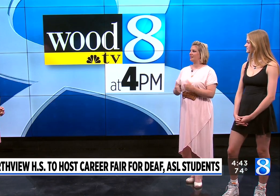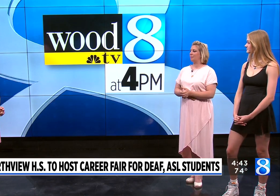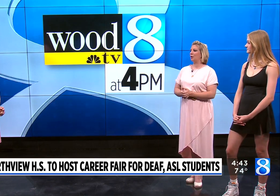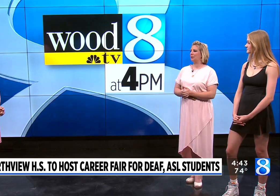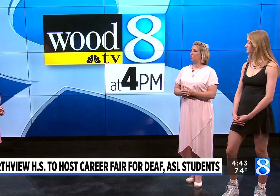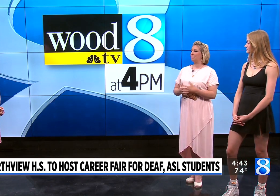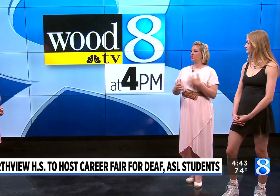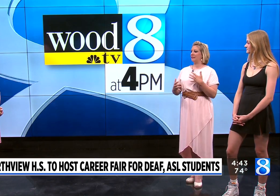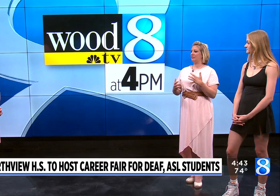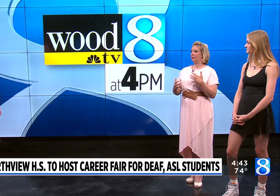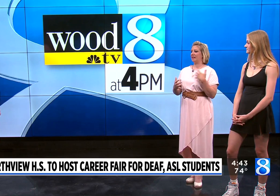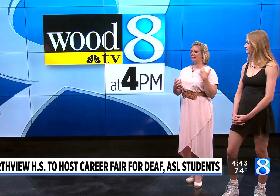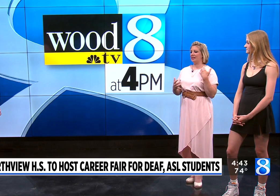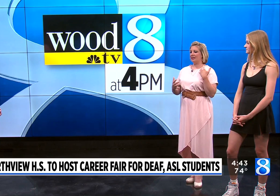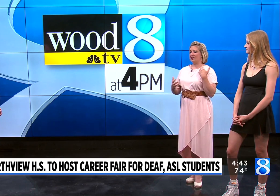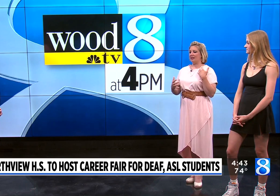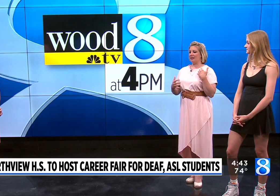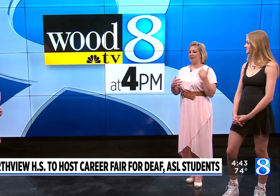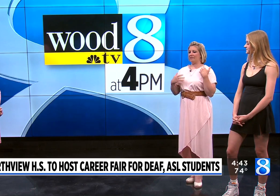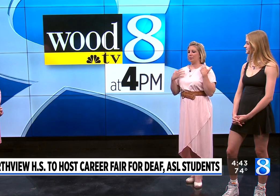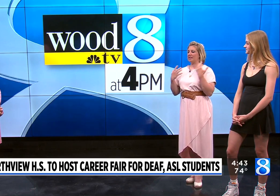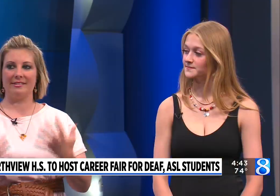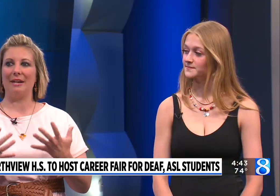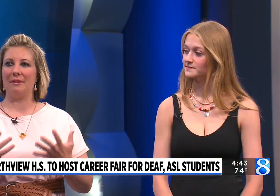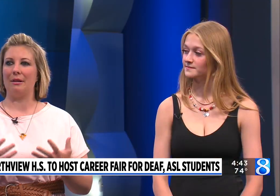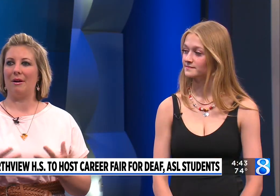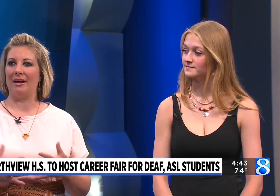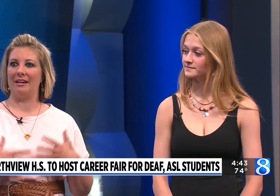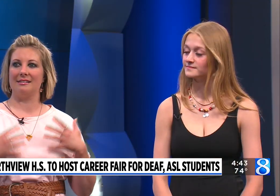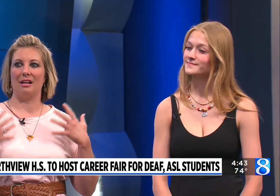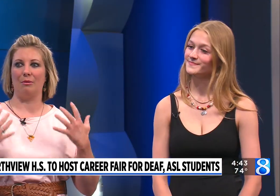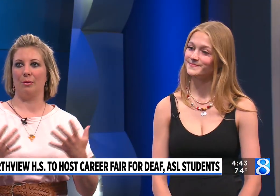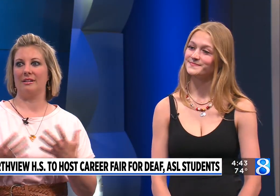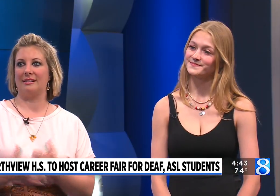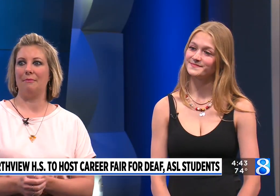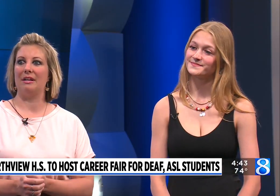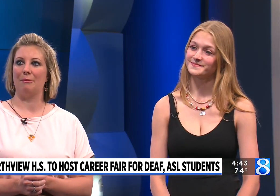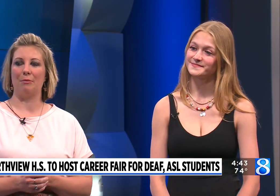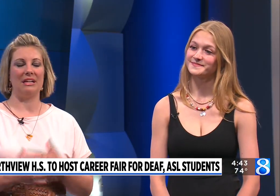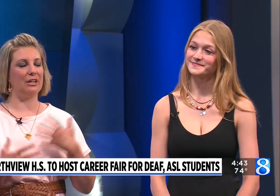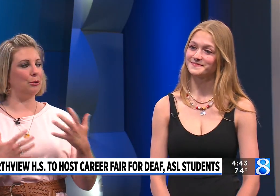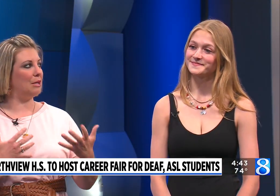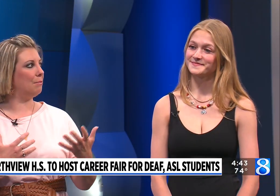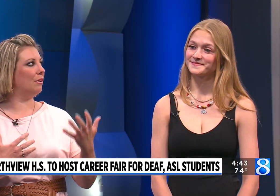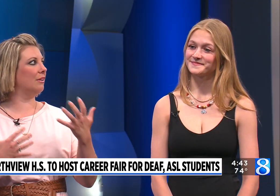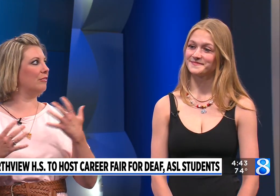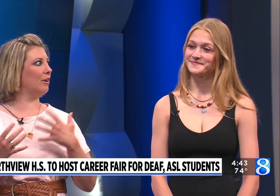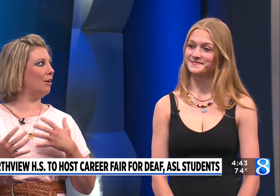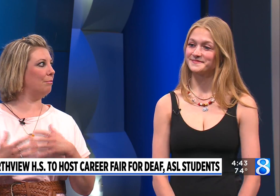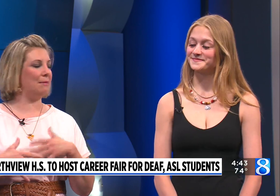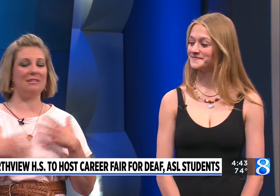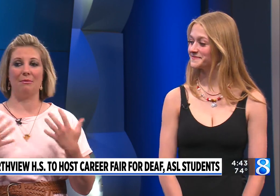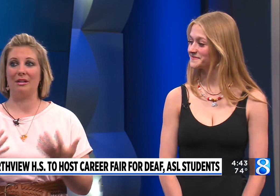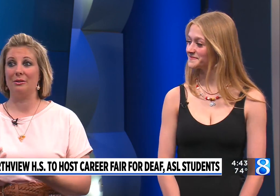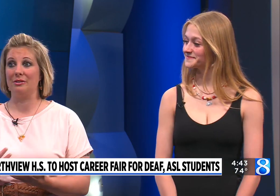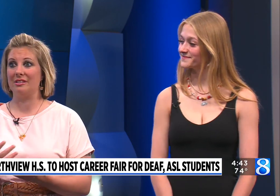I'm hoping people leave with more excitement about ASL, more excitement about meeting new people from maybe somebody who's